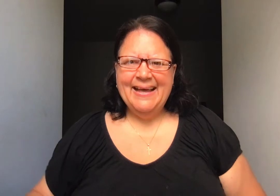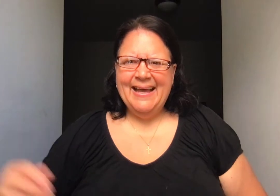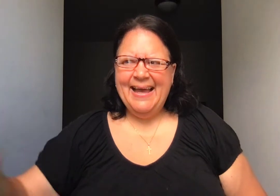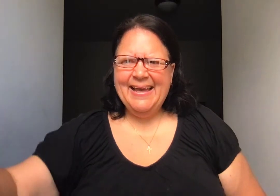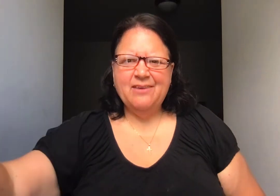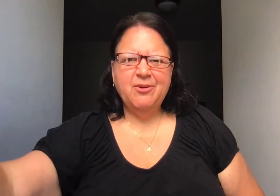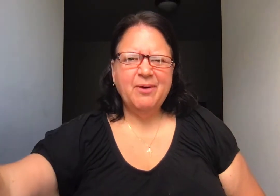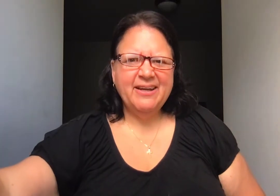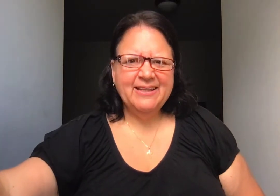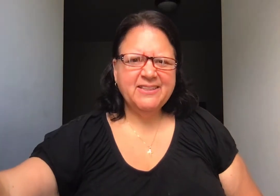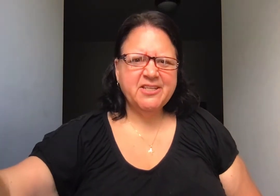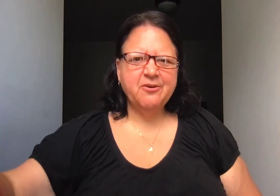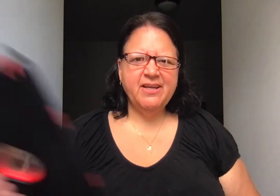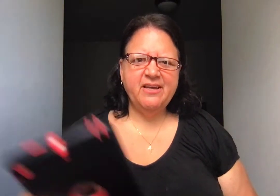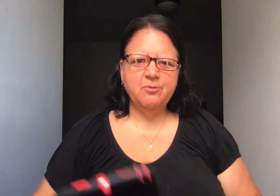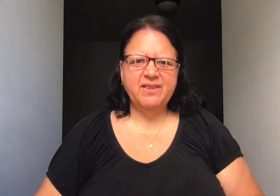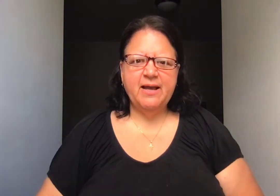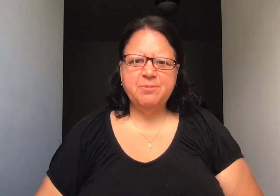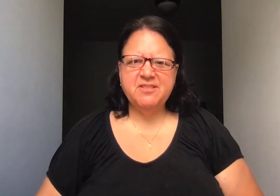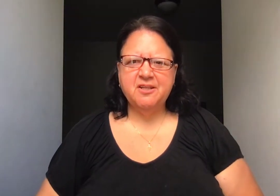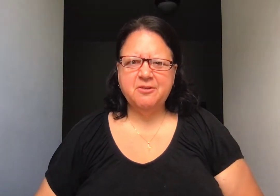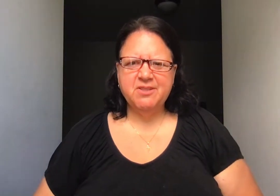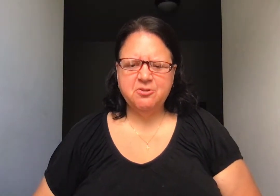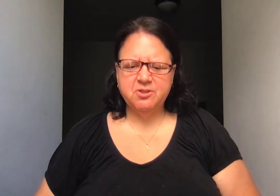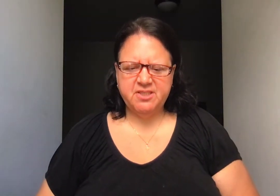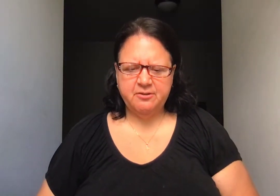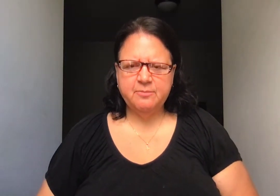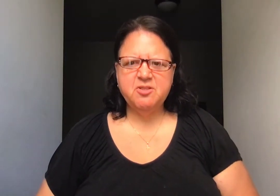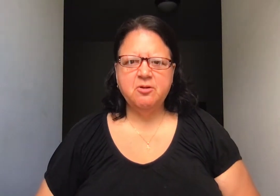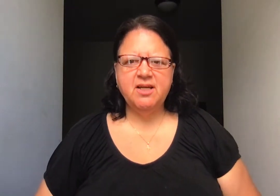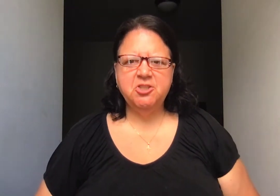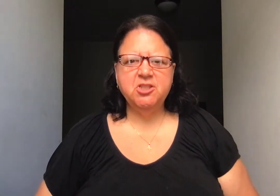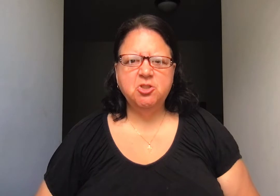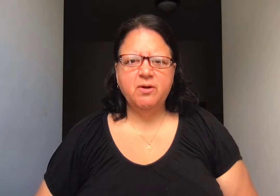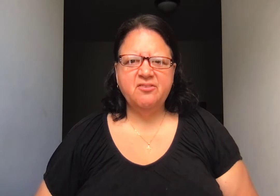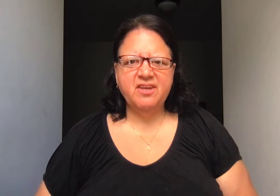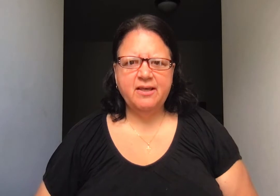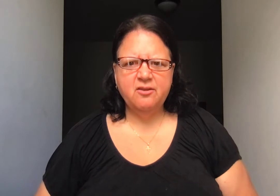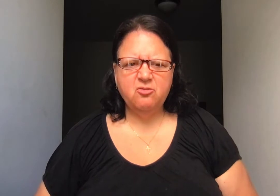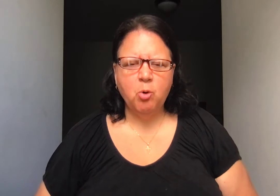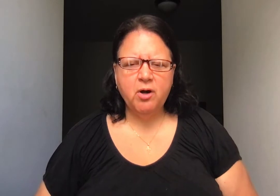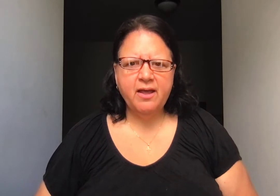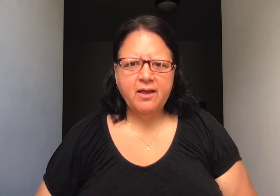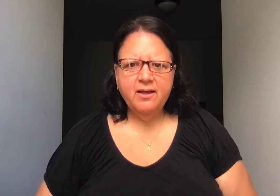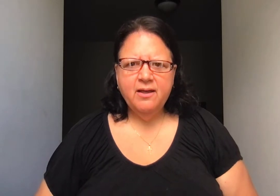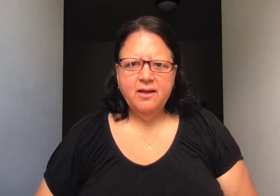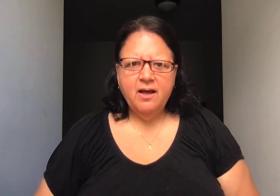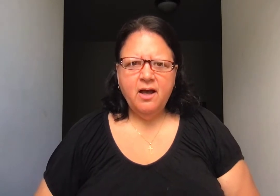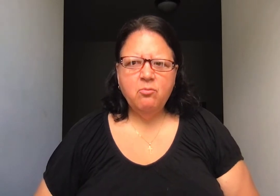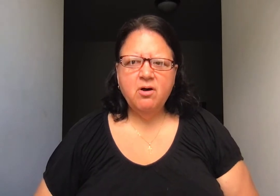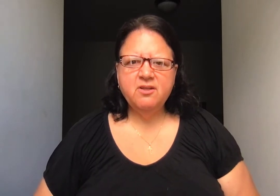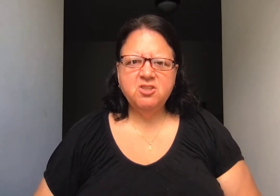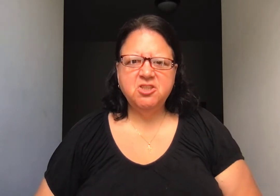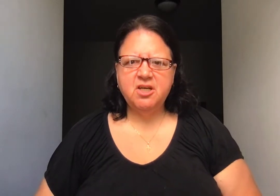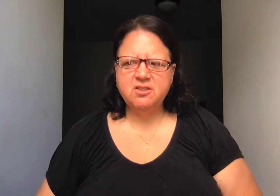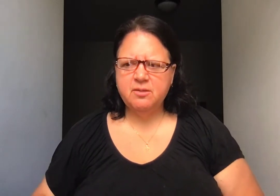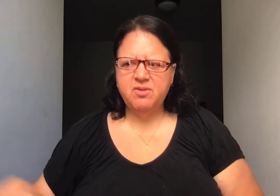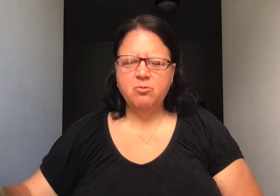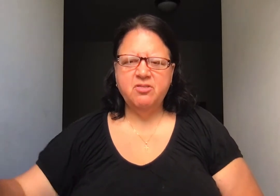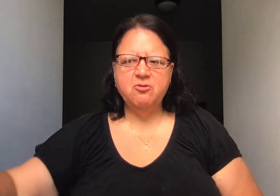Hey, everybody, Lisa Gray here with the Apostolic Resource Center. I'm so glad you could join us again this morning. I wanted to share something with you